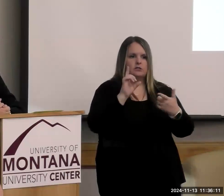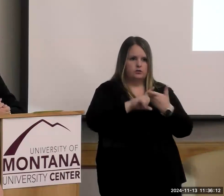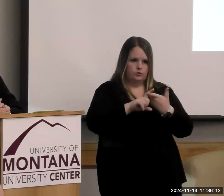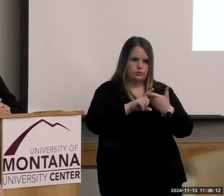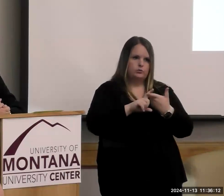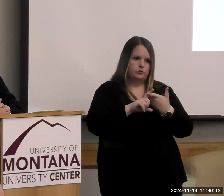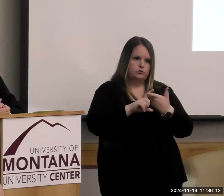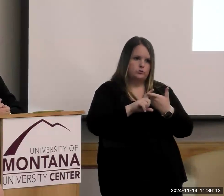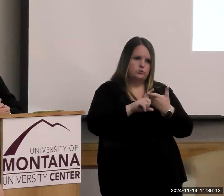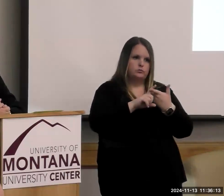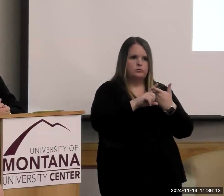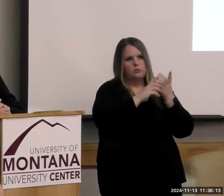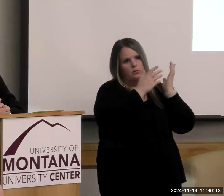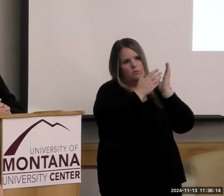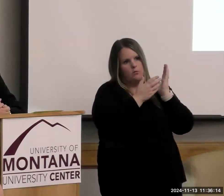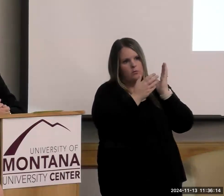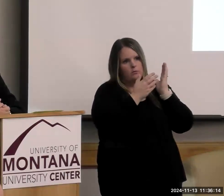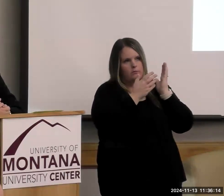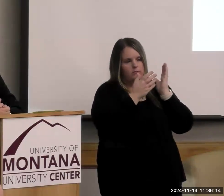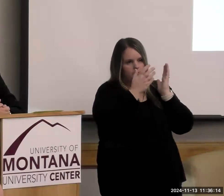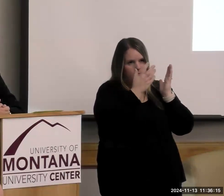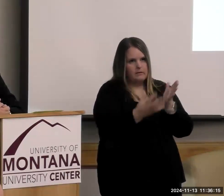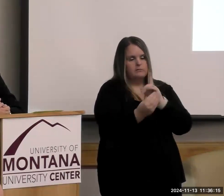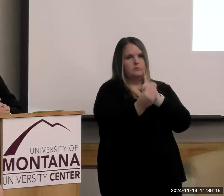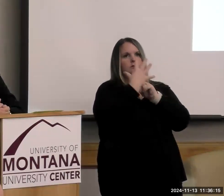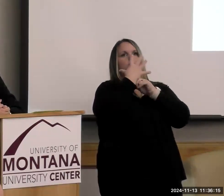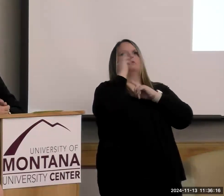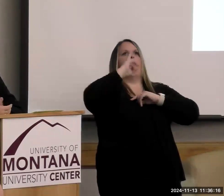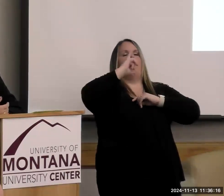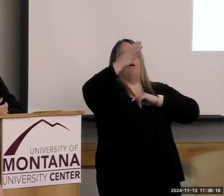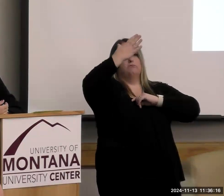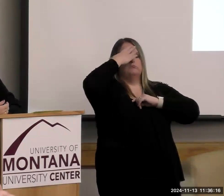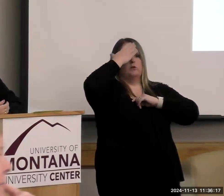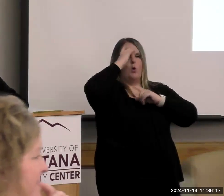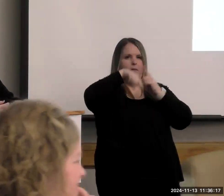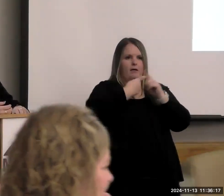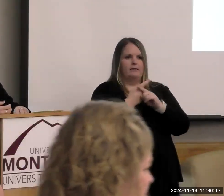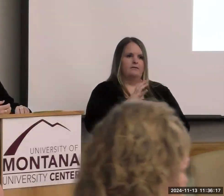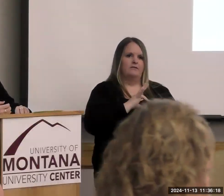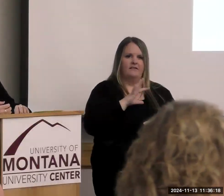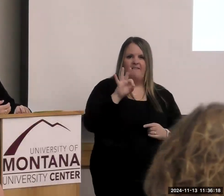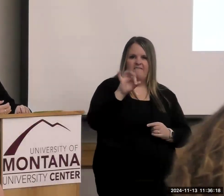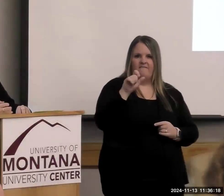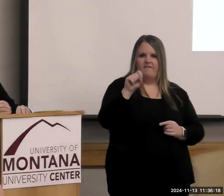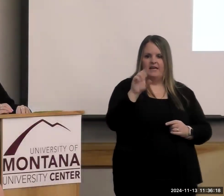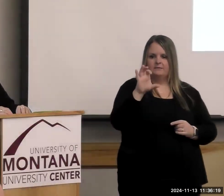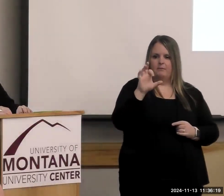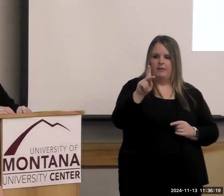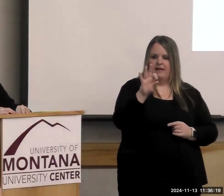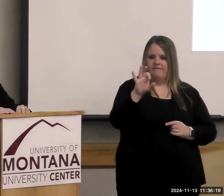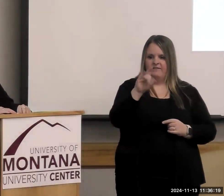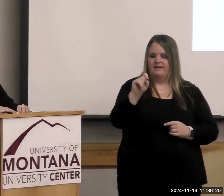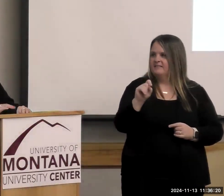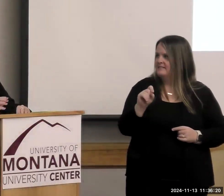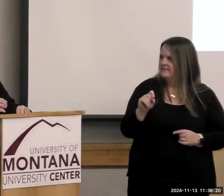bringing into your stream of consciousness through social media. So, it's Fast Black Feet. Yeah. Thank you, Meg. I family